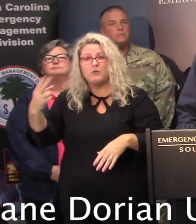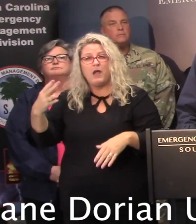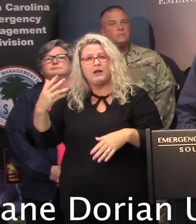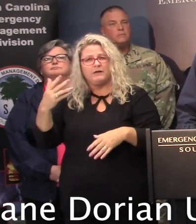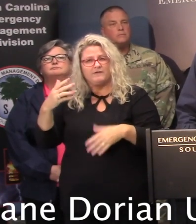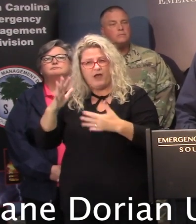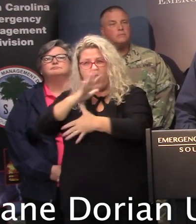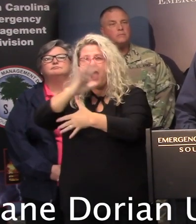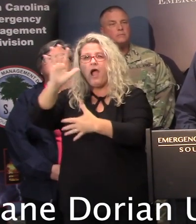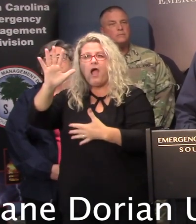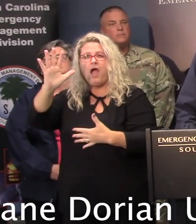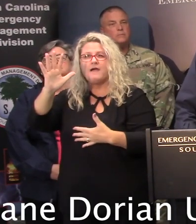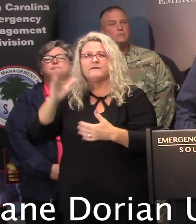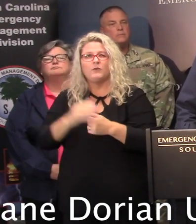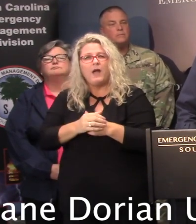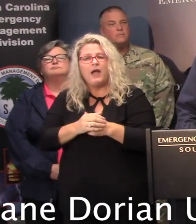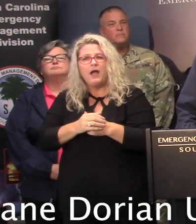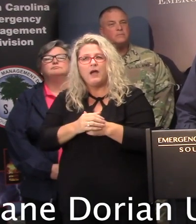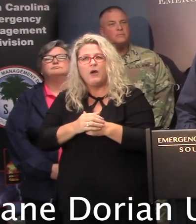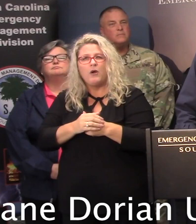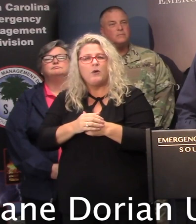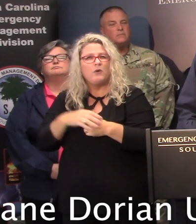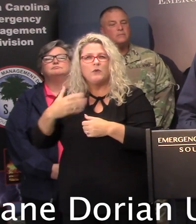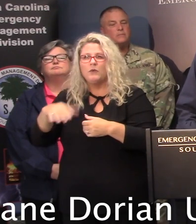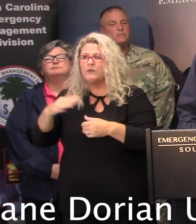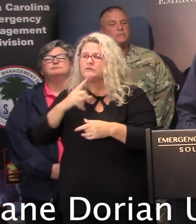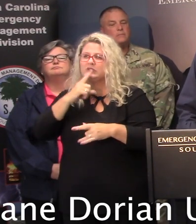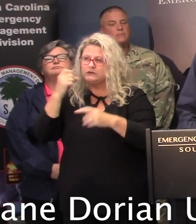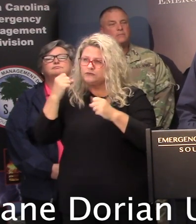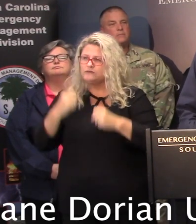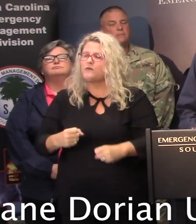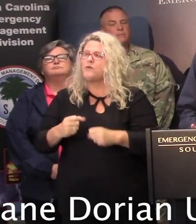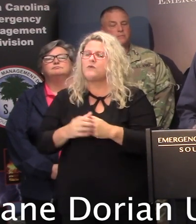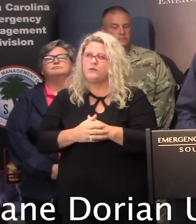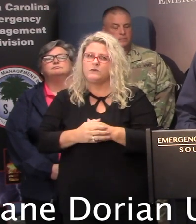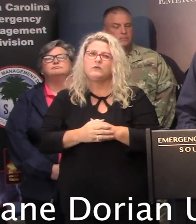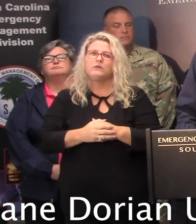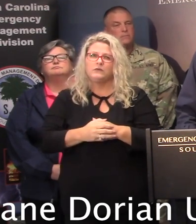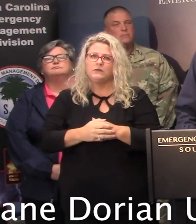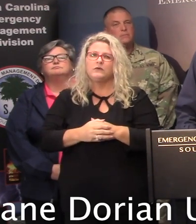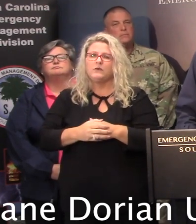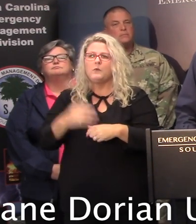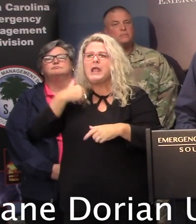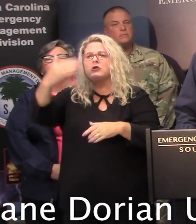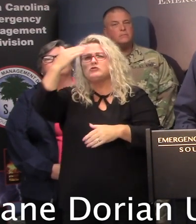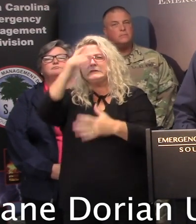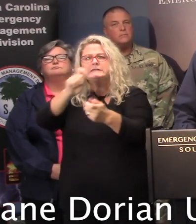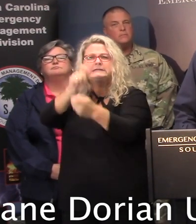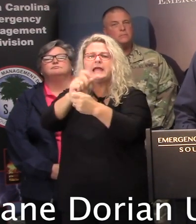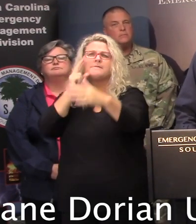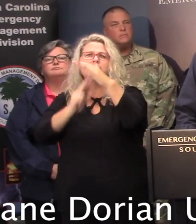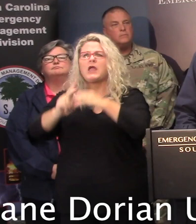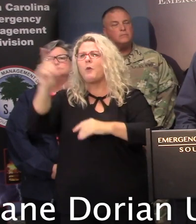that's Category 5, and going towards whatever the top of that is. We don't have a solid prediction as to where it